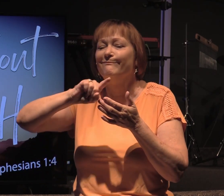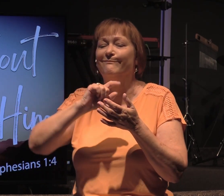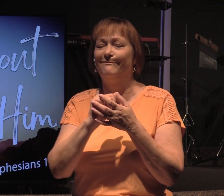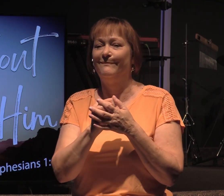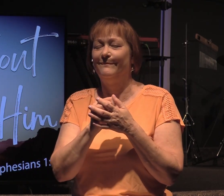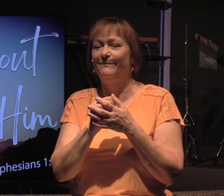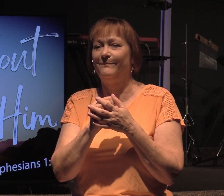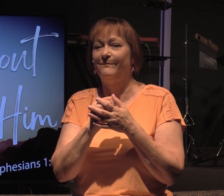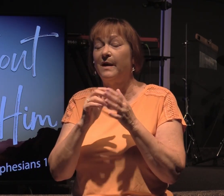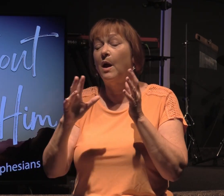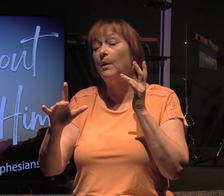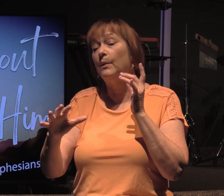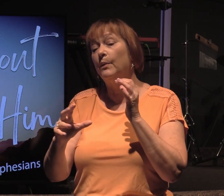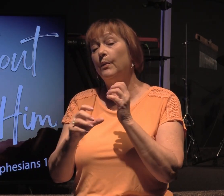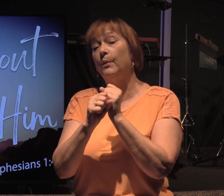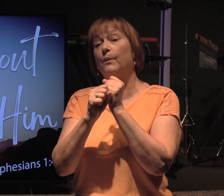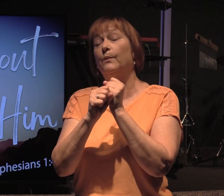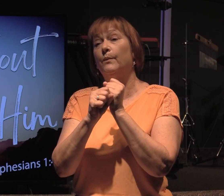Let me sum this up.